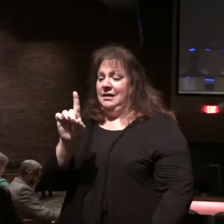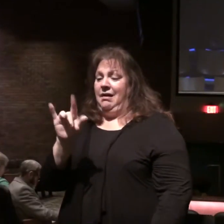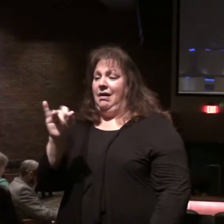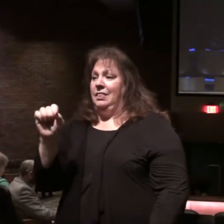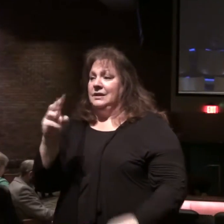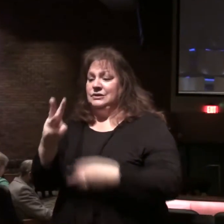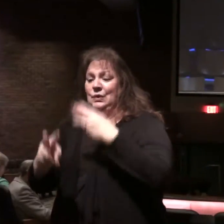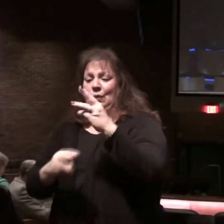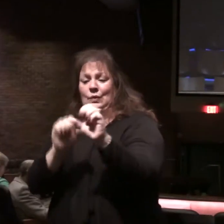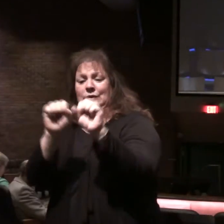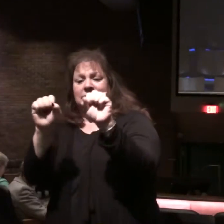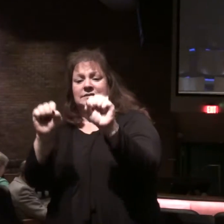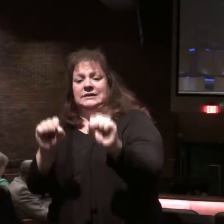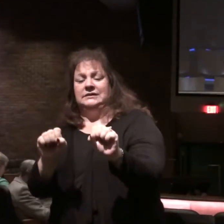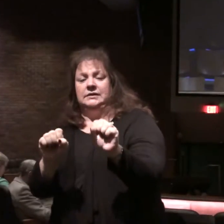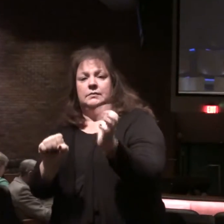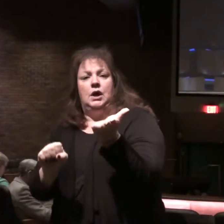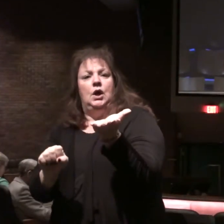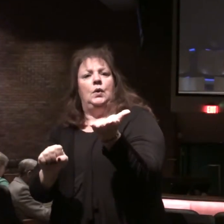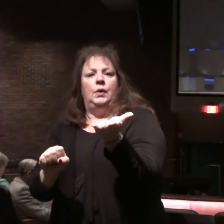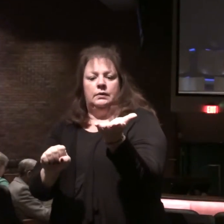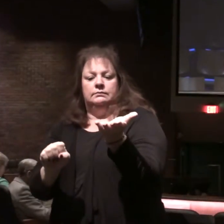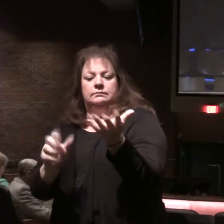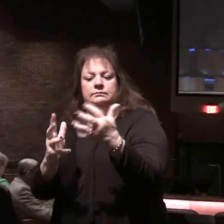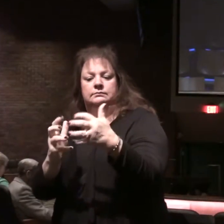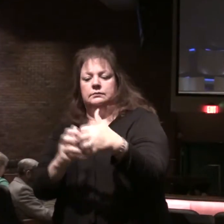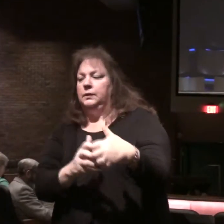will be destroyed.